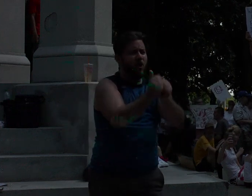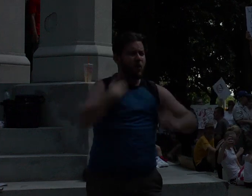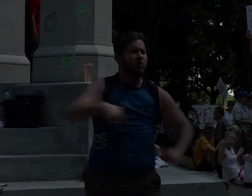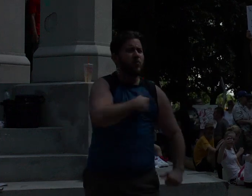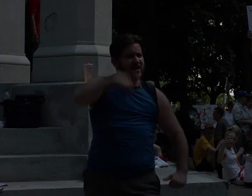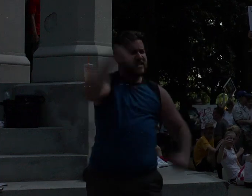need justice and